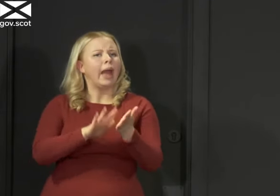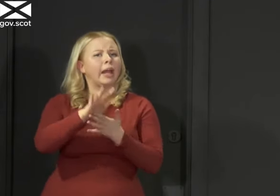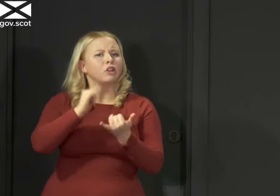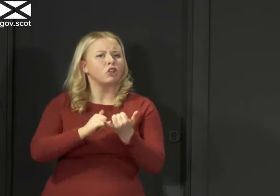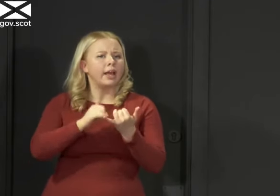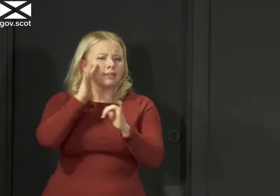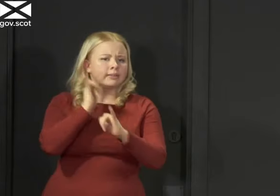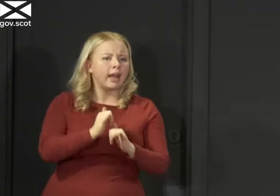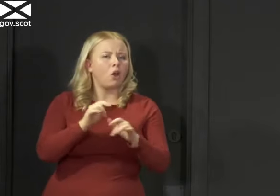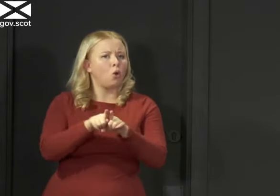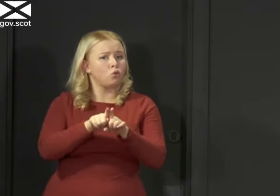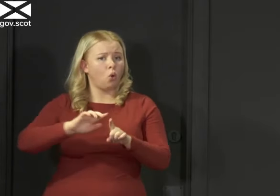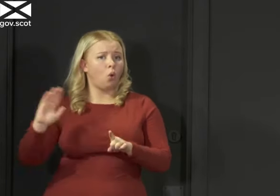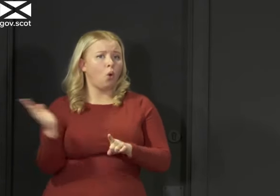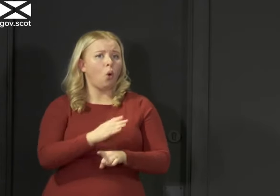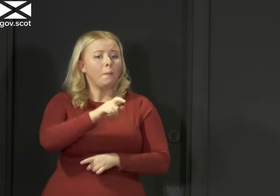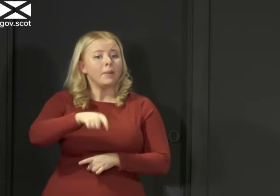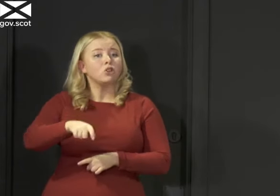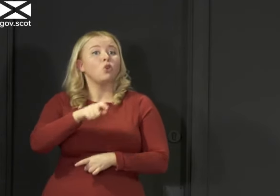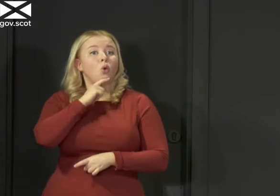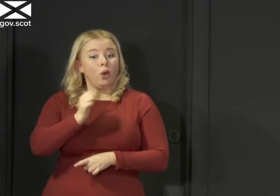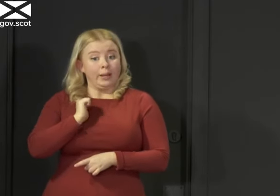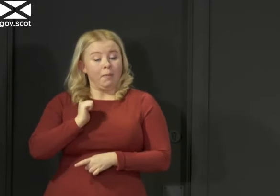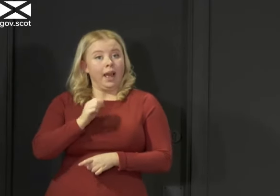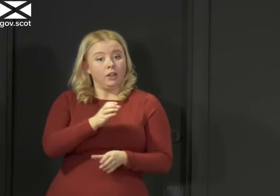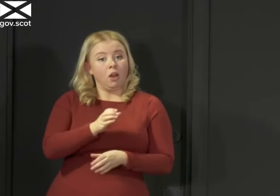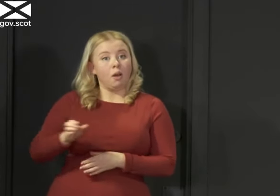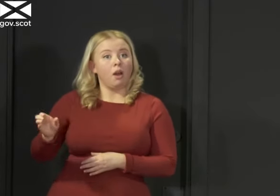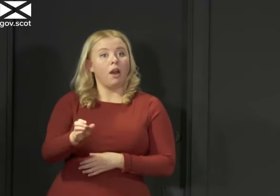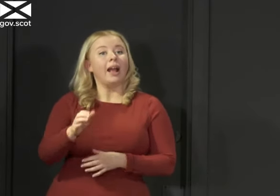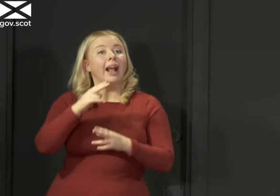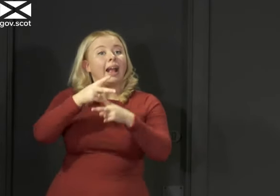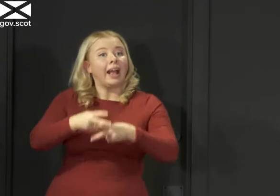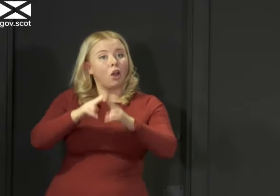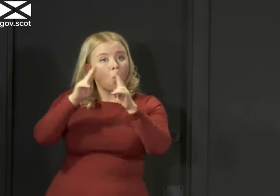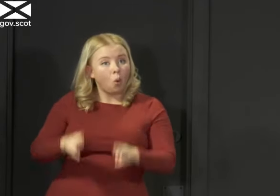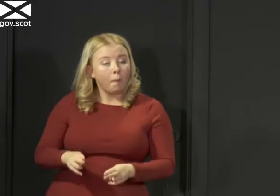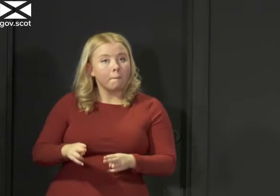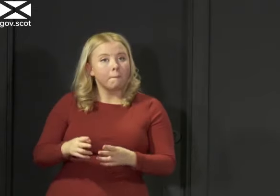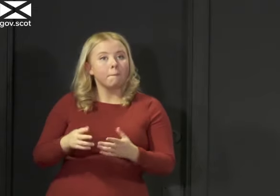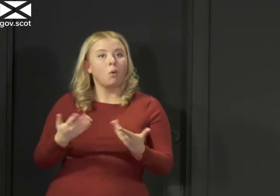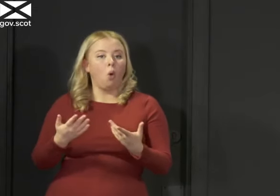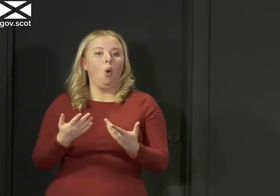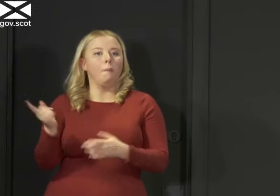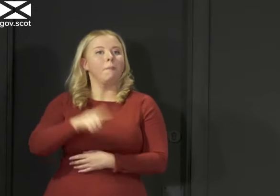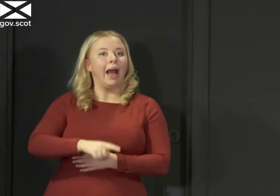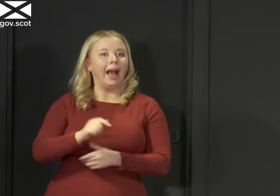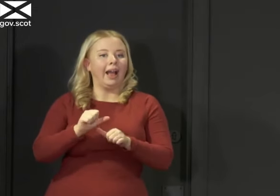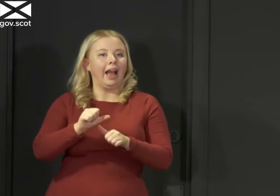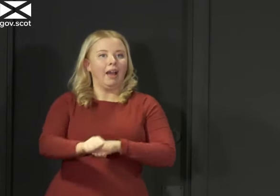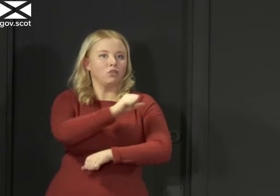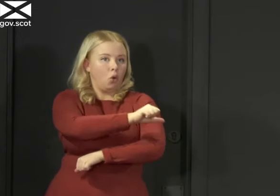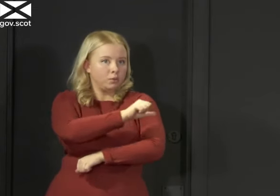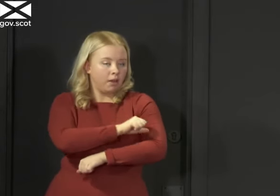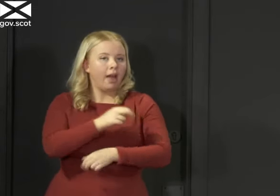given to all patients due to enter or re-enter a care home from hospital. And if they have previously tested positive